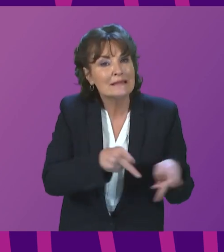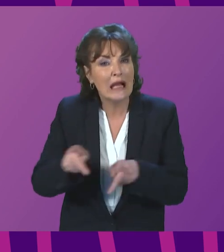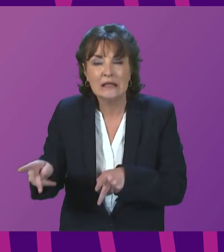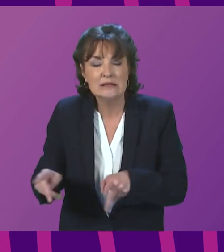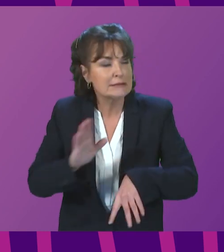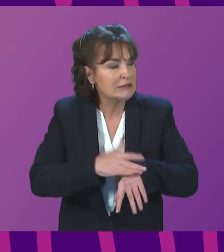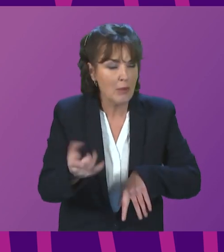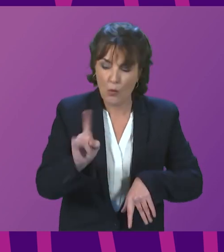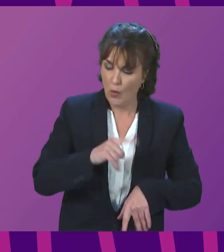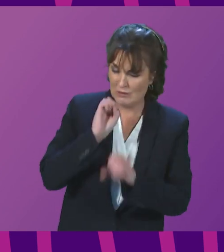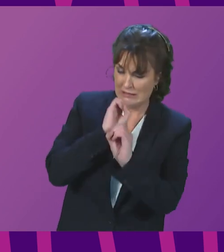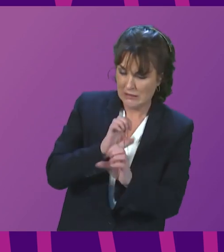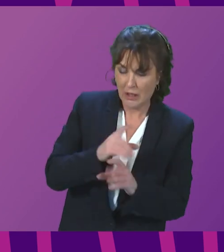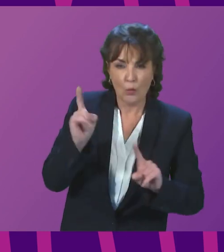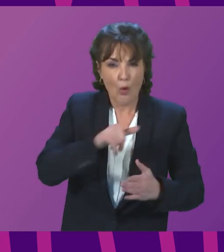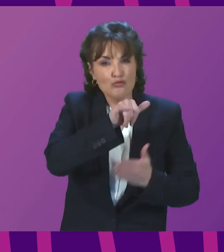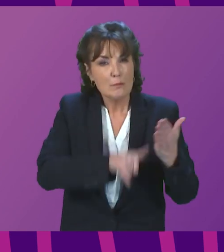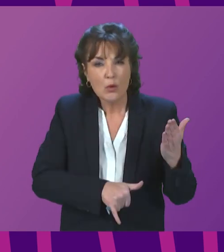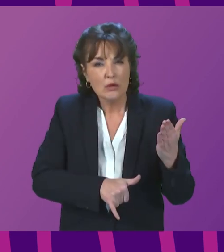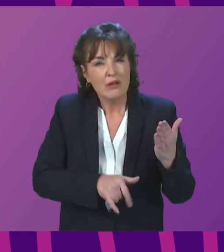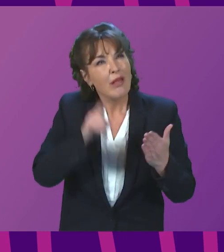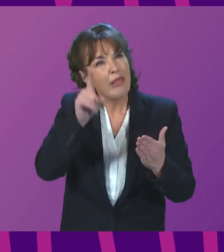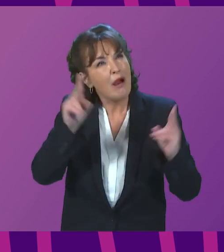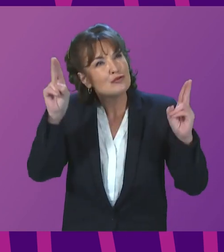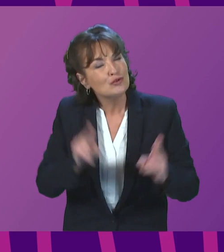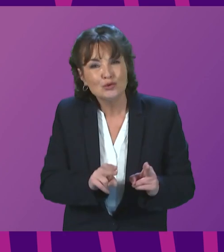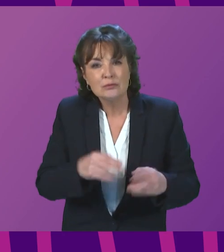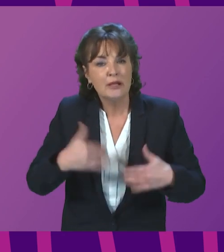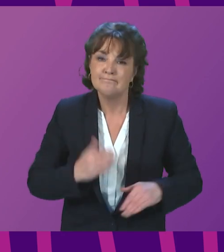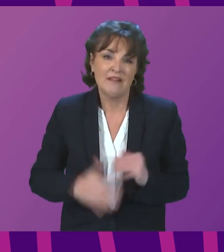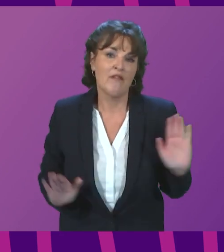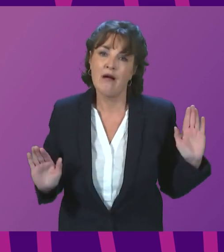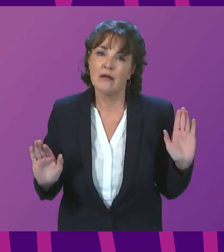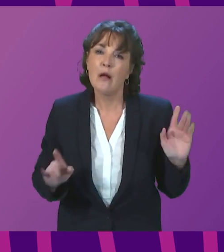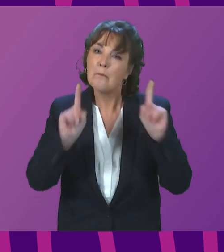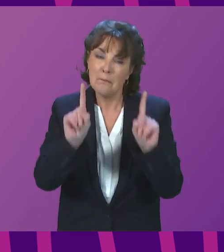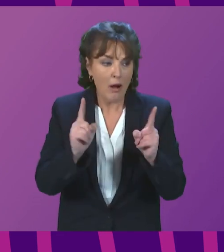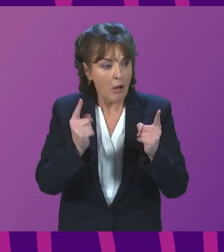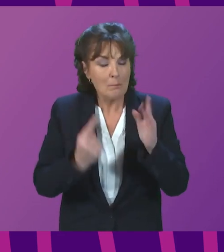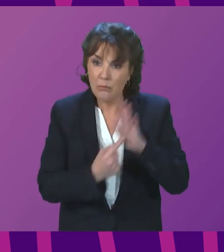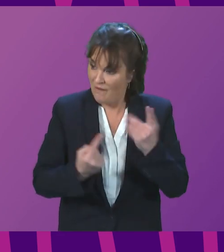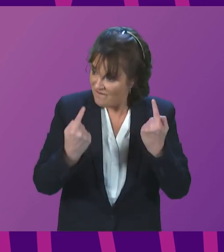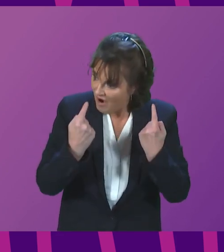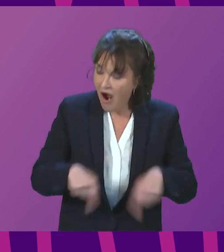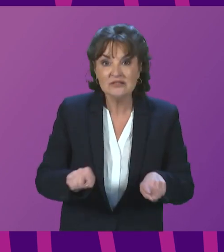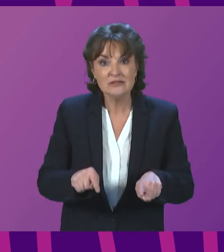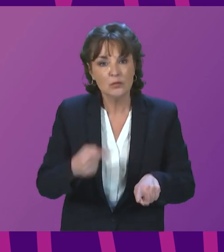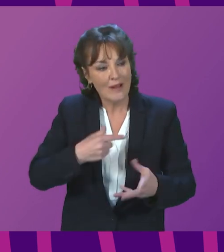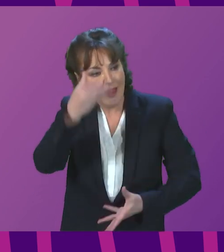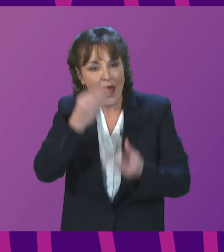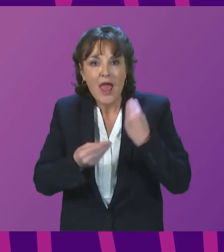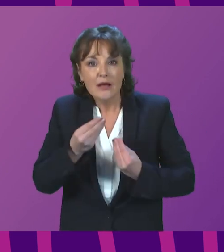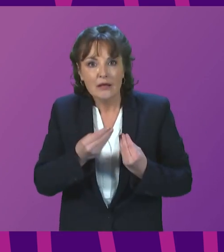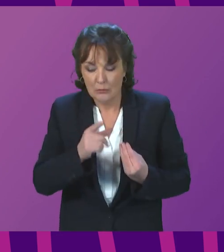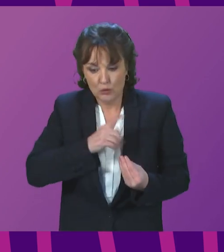will remove or lessen the pain that they are going through. But it is important that lessons are learned from any tragic incident like this and